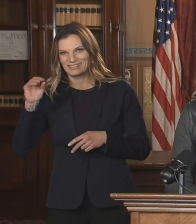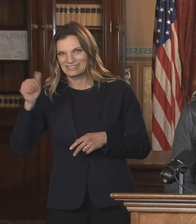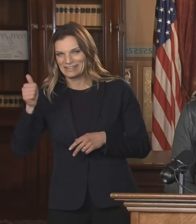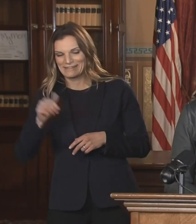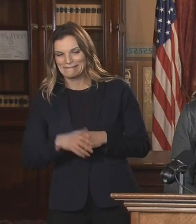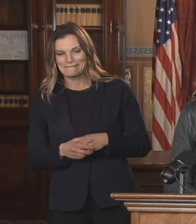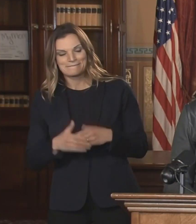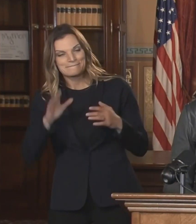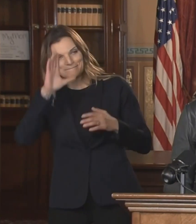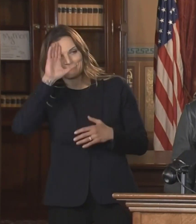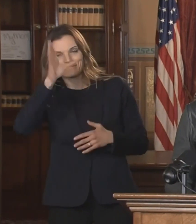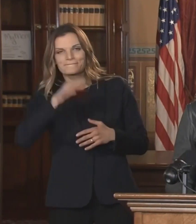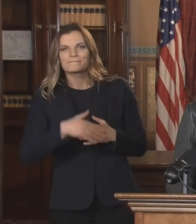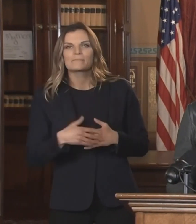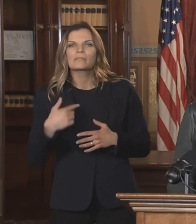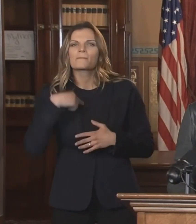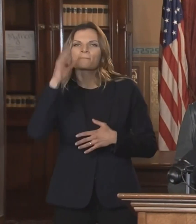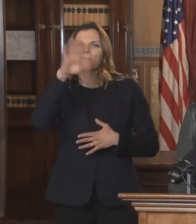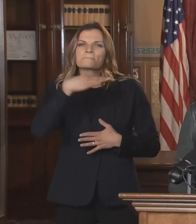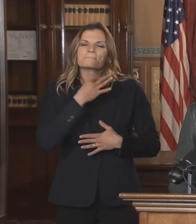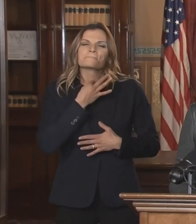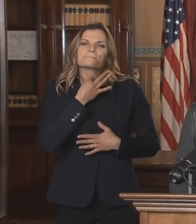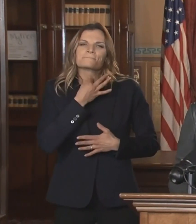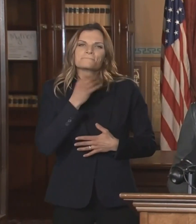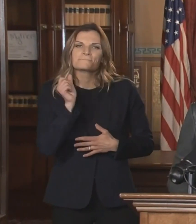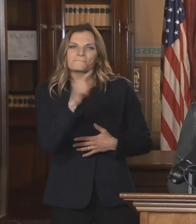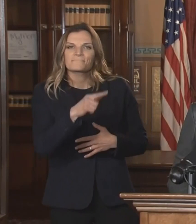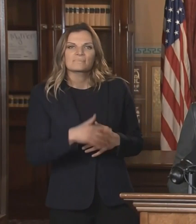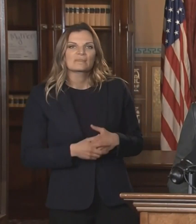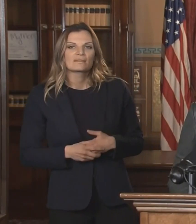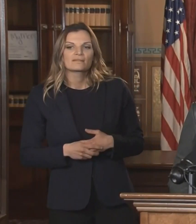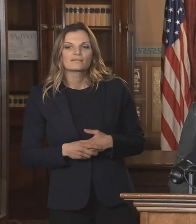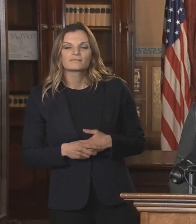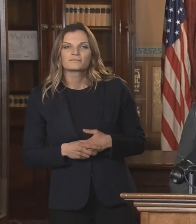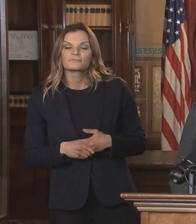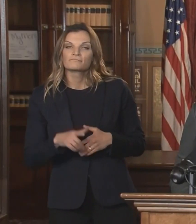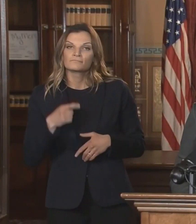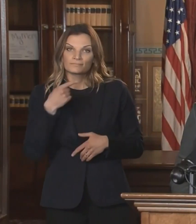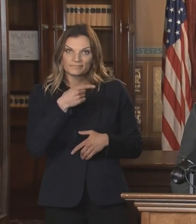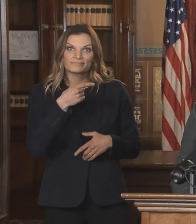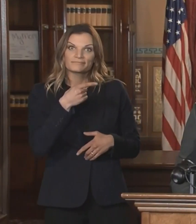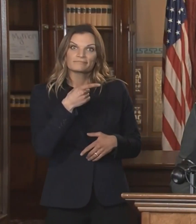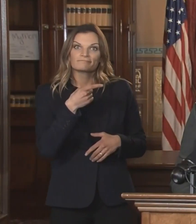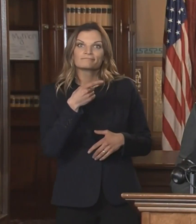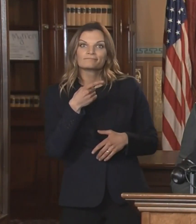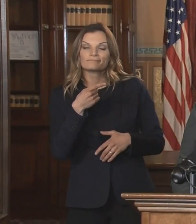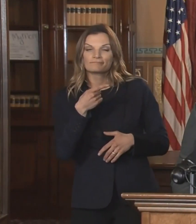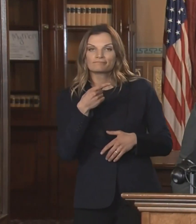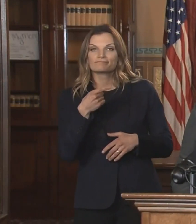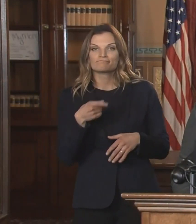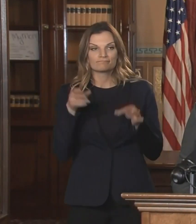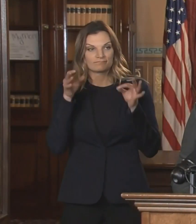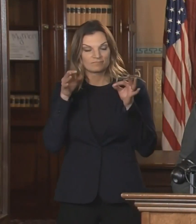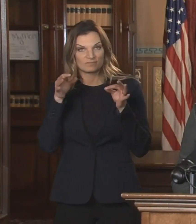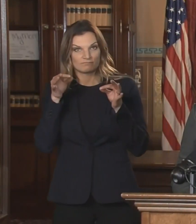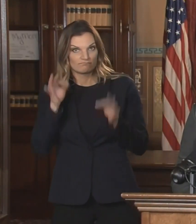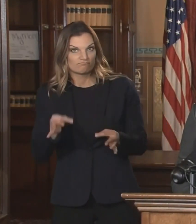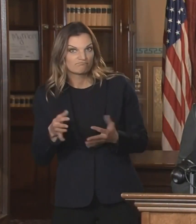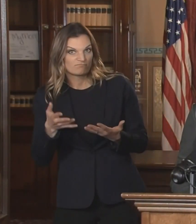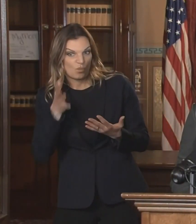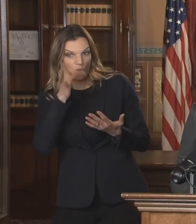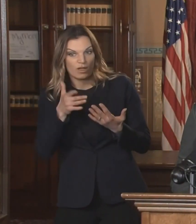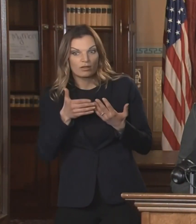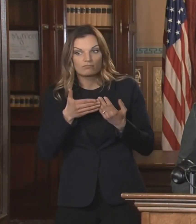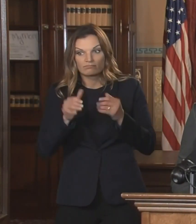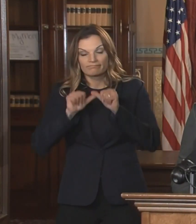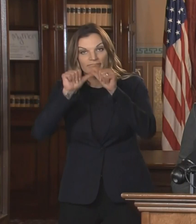Uh, hello, Governor. I was just wondering, um, when you make your decision to either extend or end the three-week pause, is